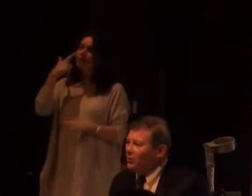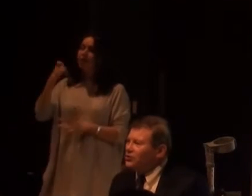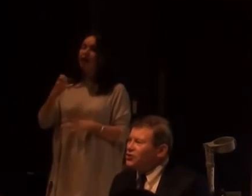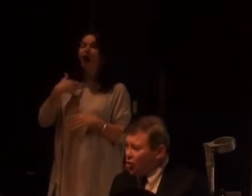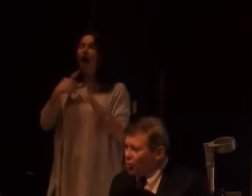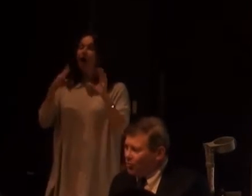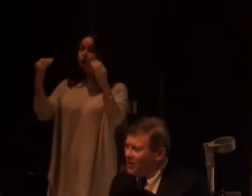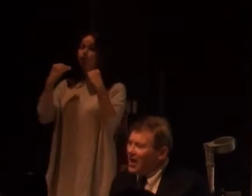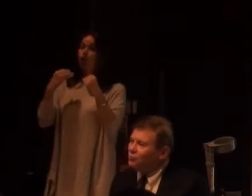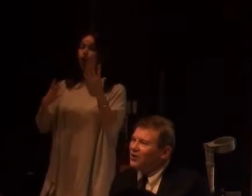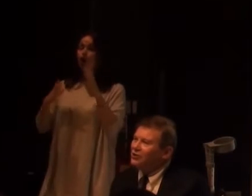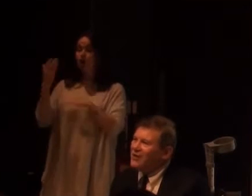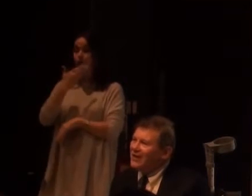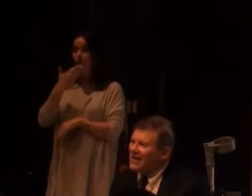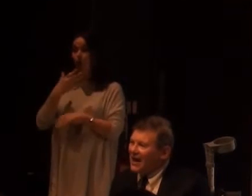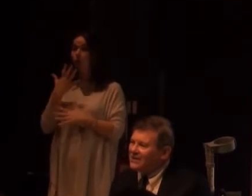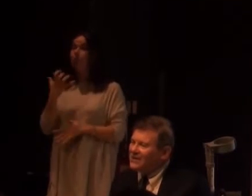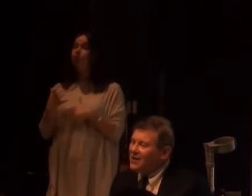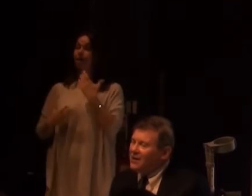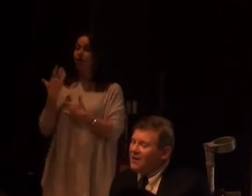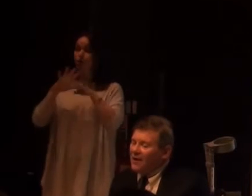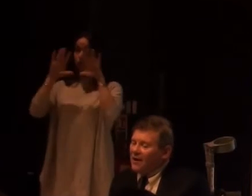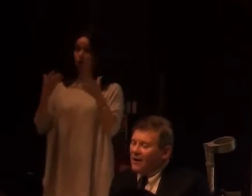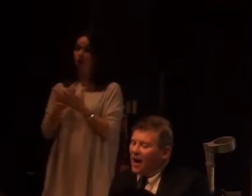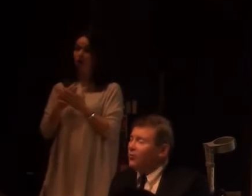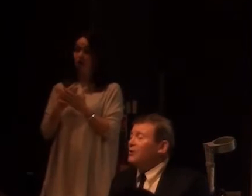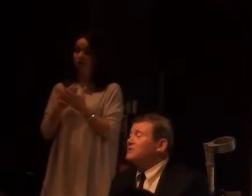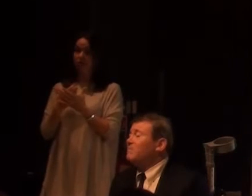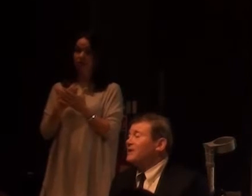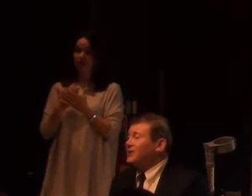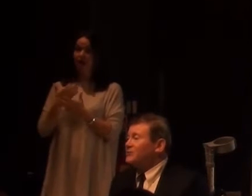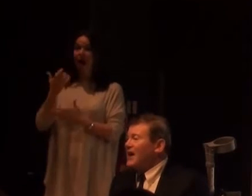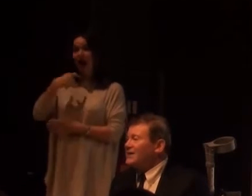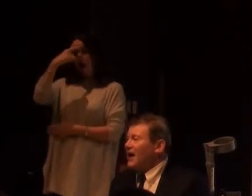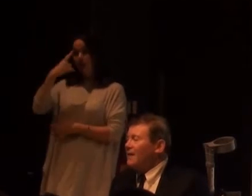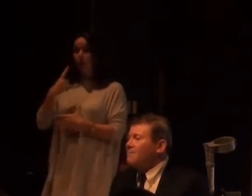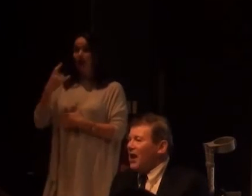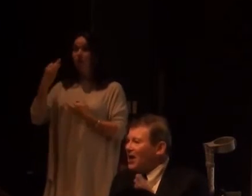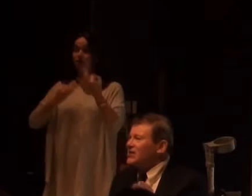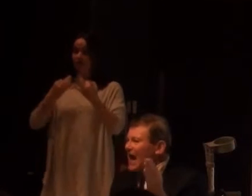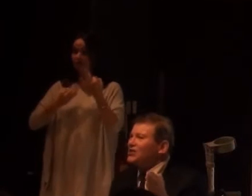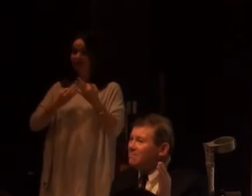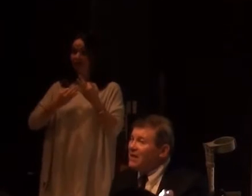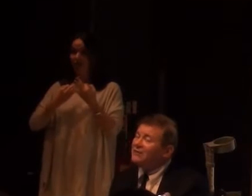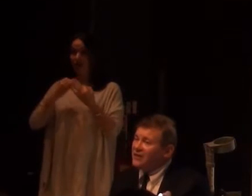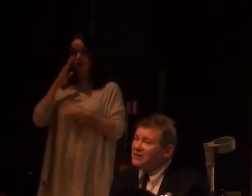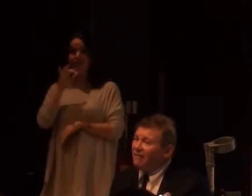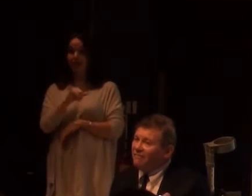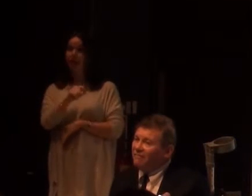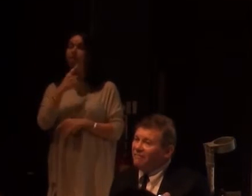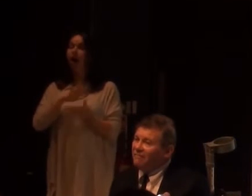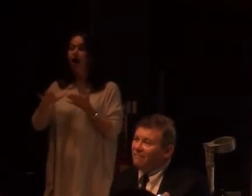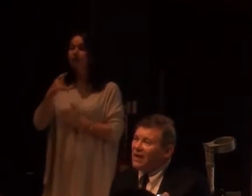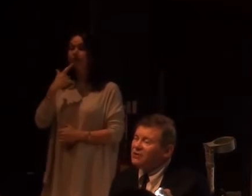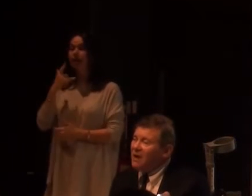New World at school as one of the reading texts, I thought it was a political satire. But Huxley actually believed this